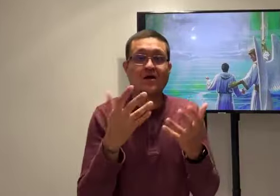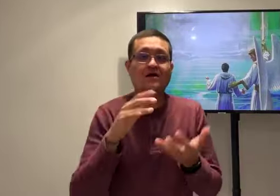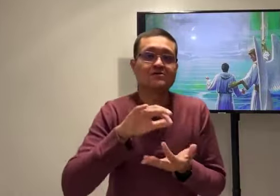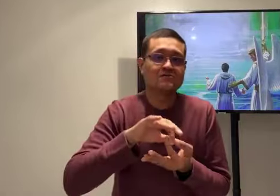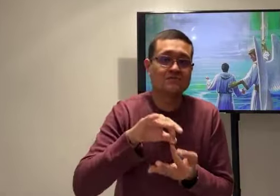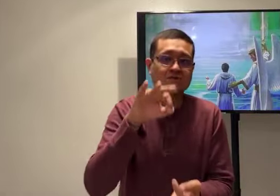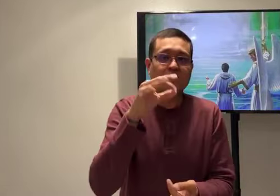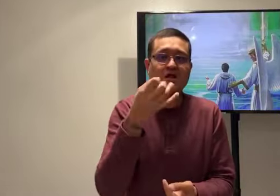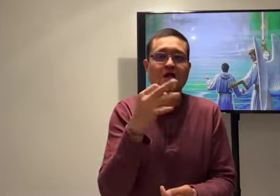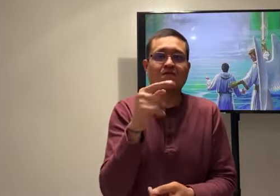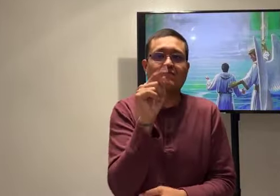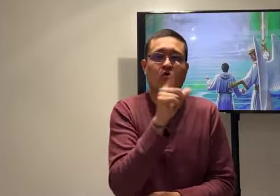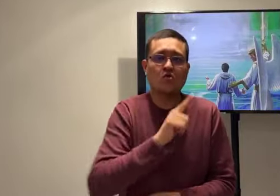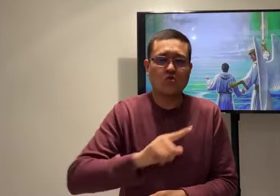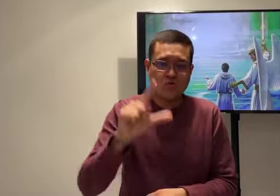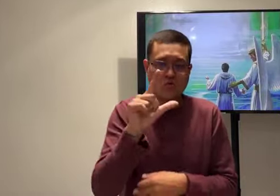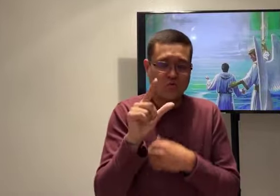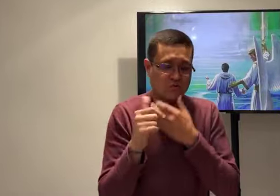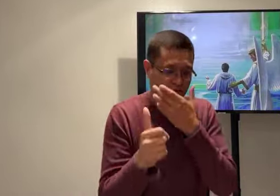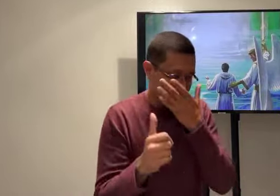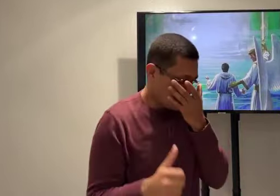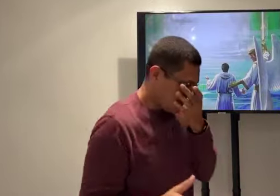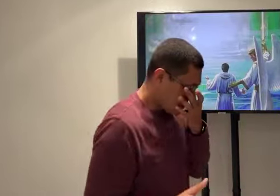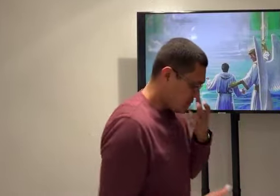Today's block title is Spirit of the Lord.